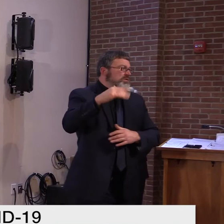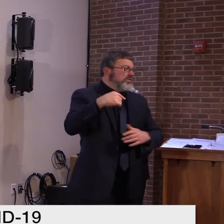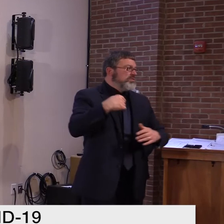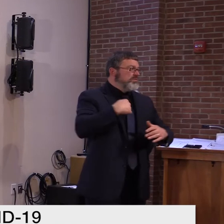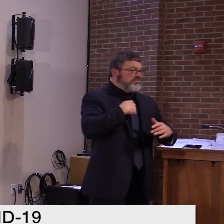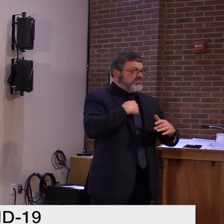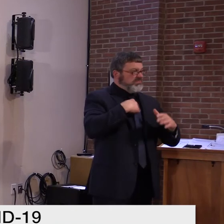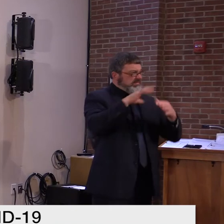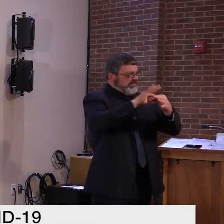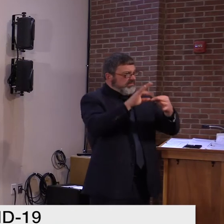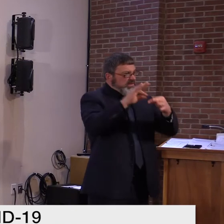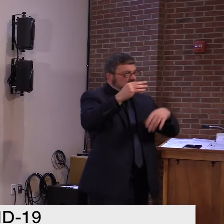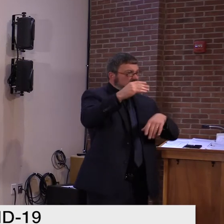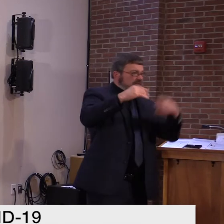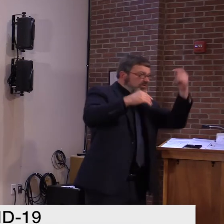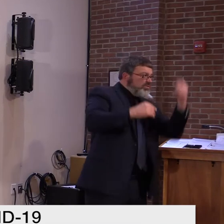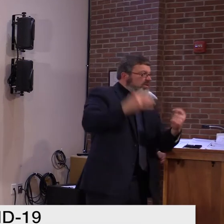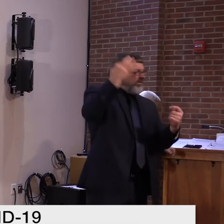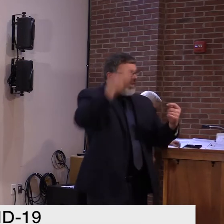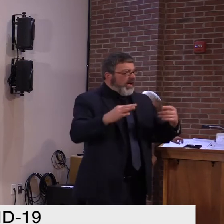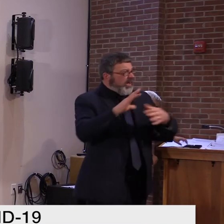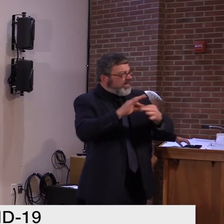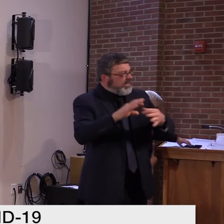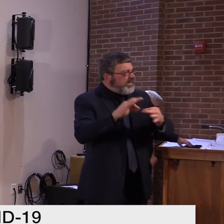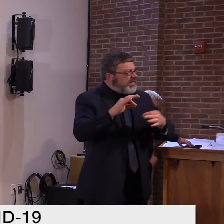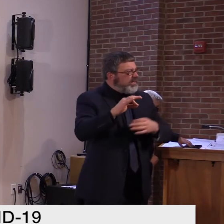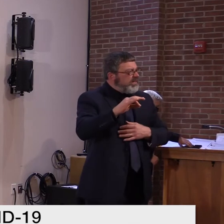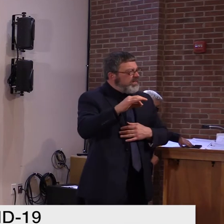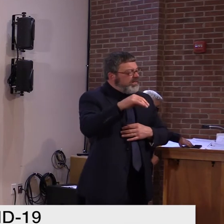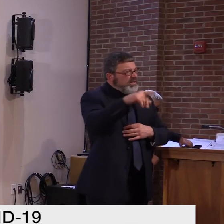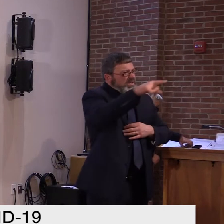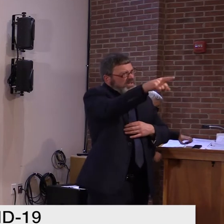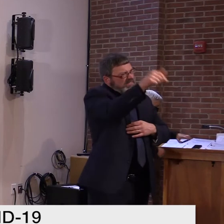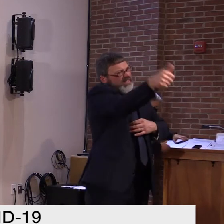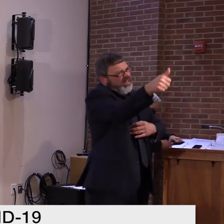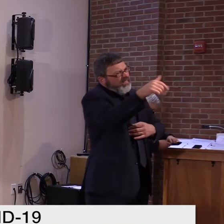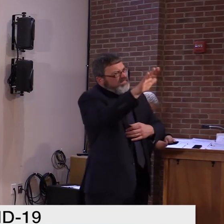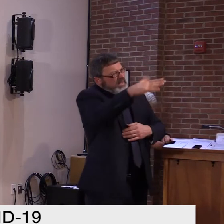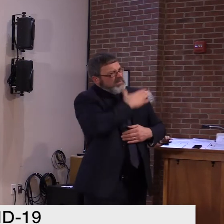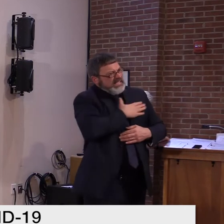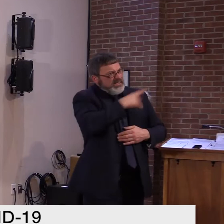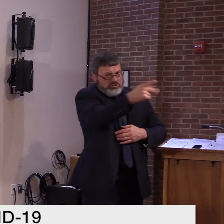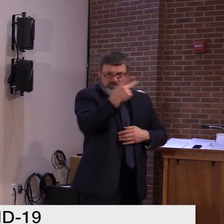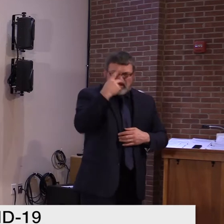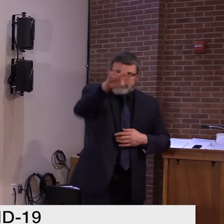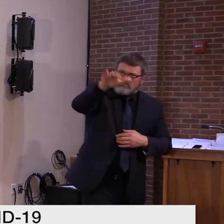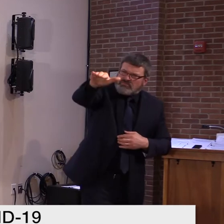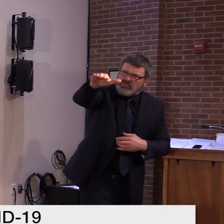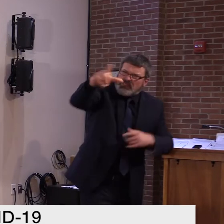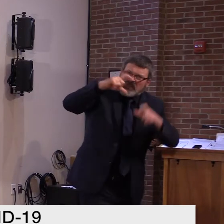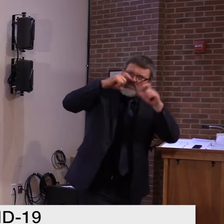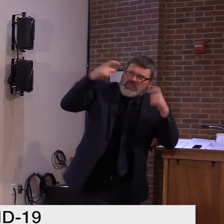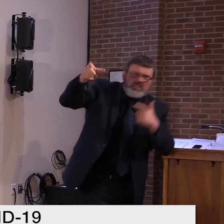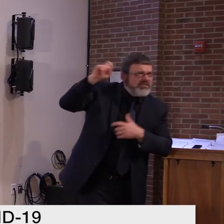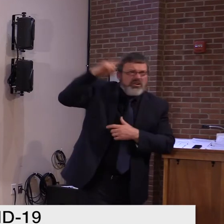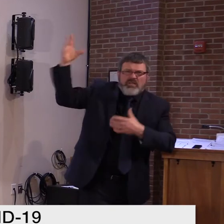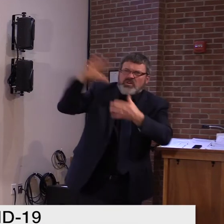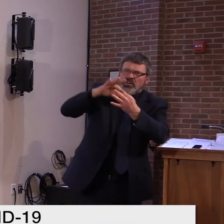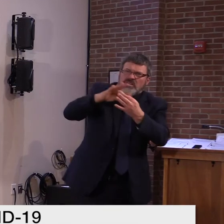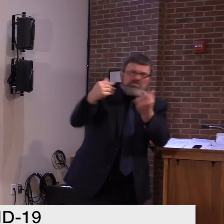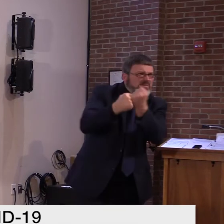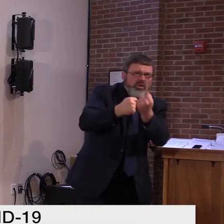because, again, if we are able to put these prevention measures in place now will benefit